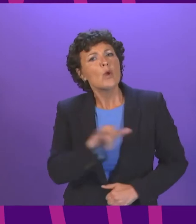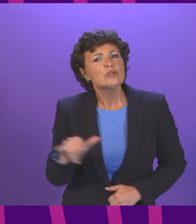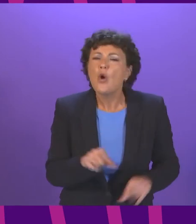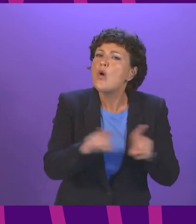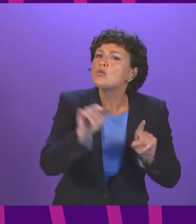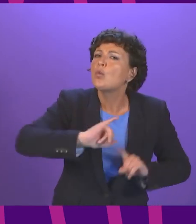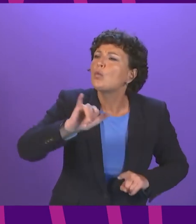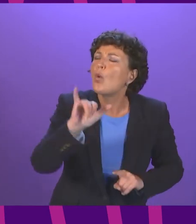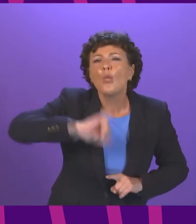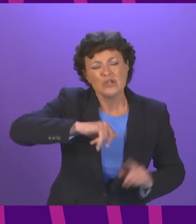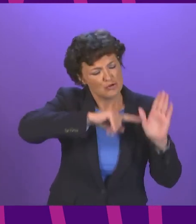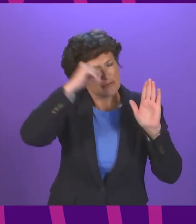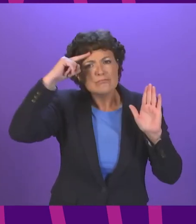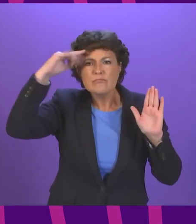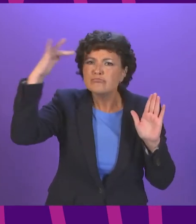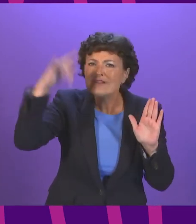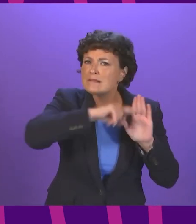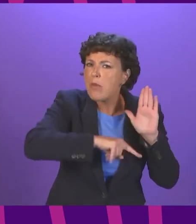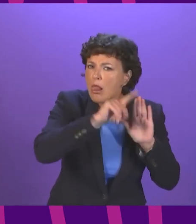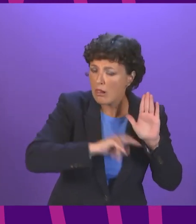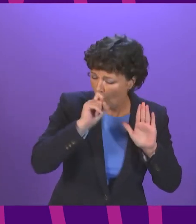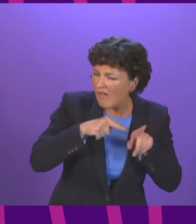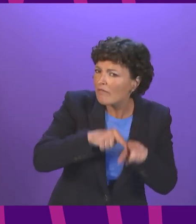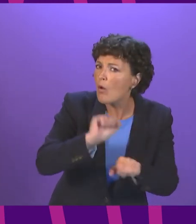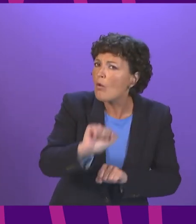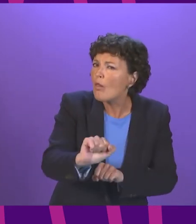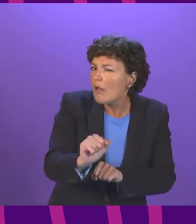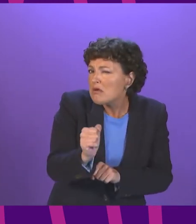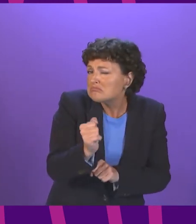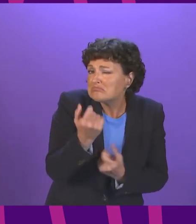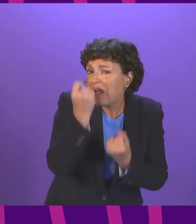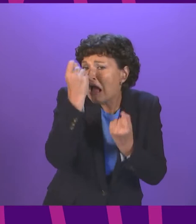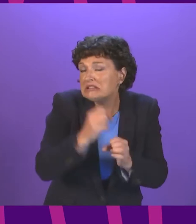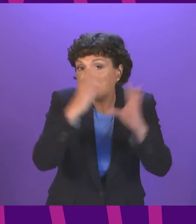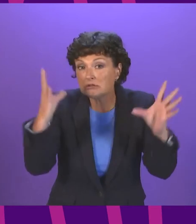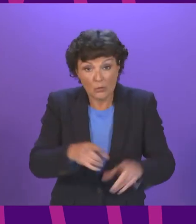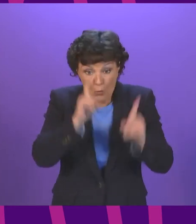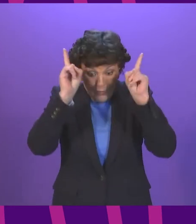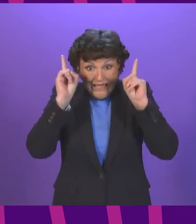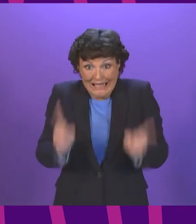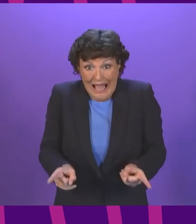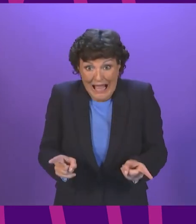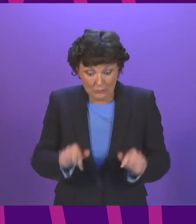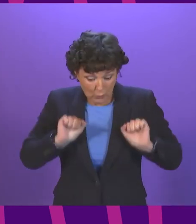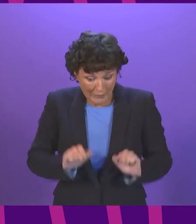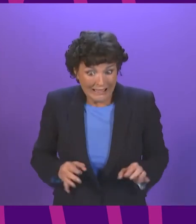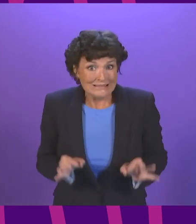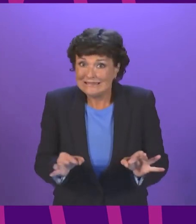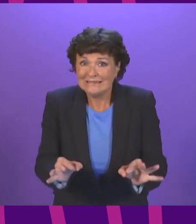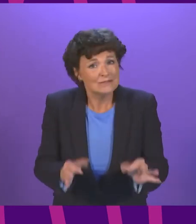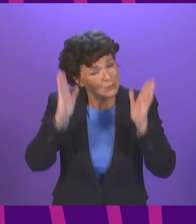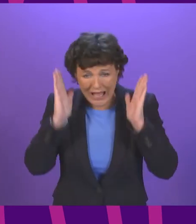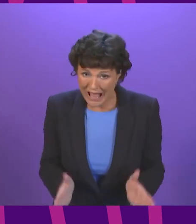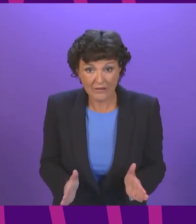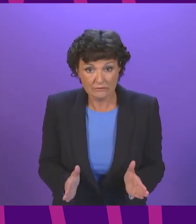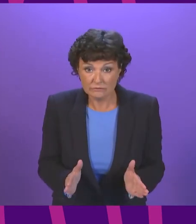they be guided by? These are questions which cannot be avoided nor postponed until the die is already cast. So we